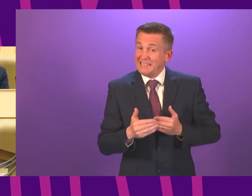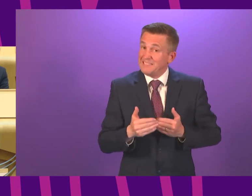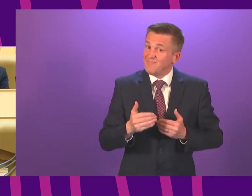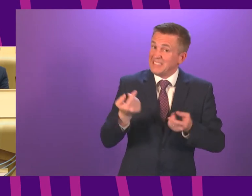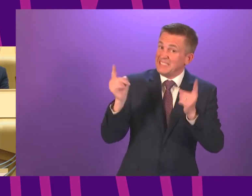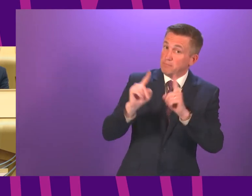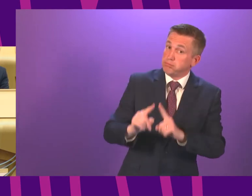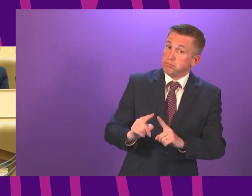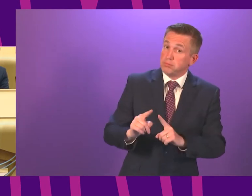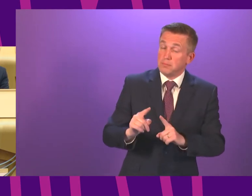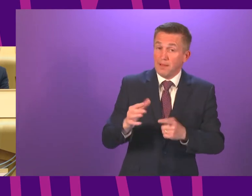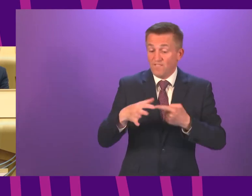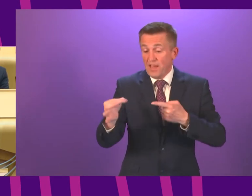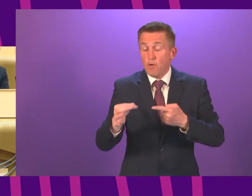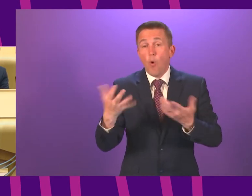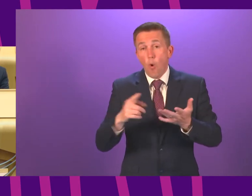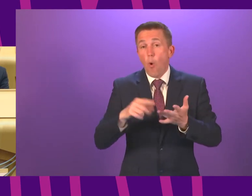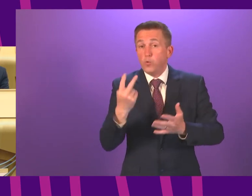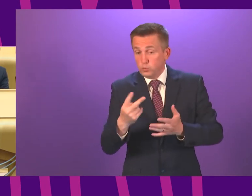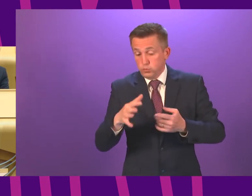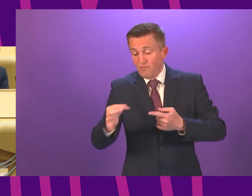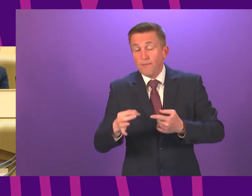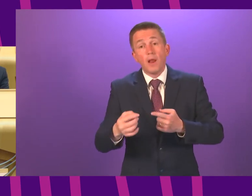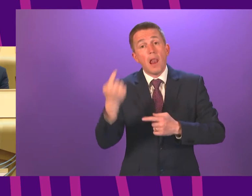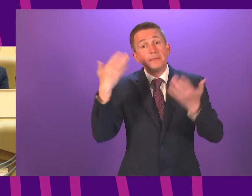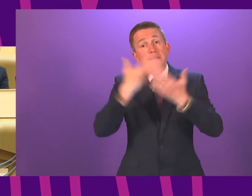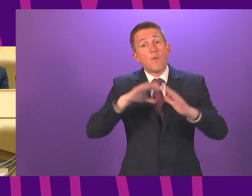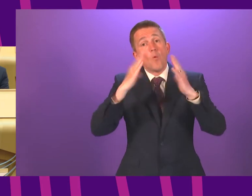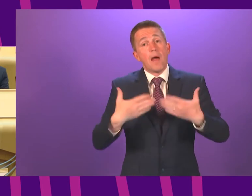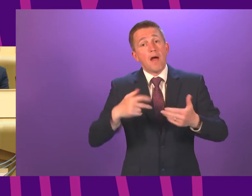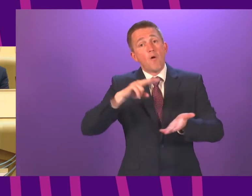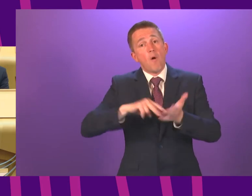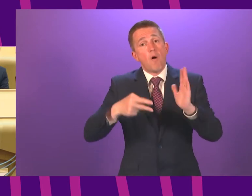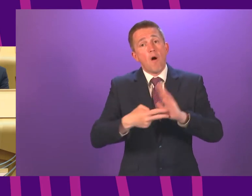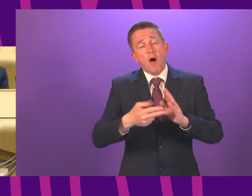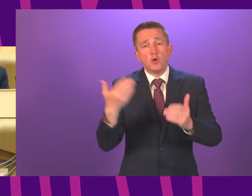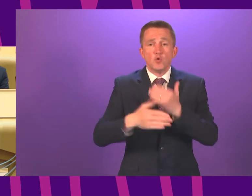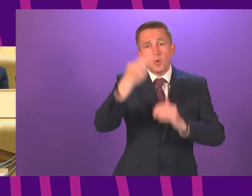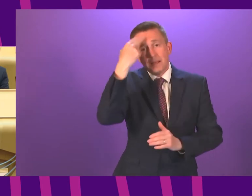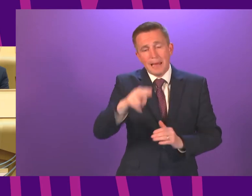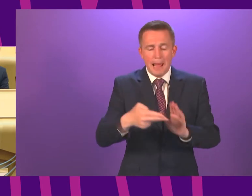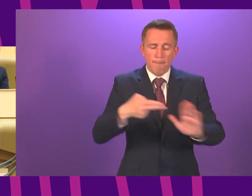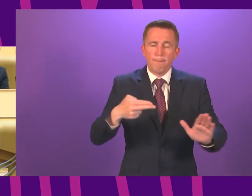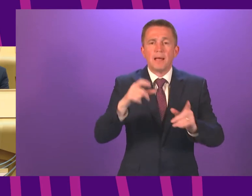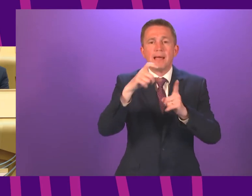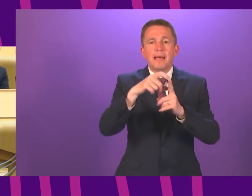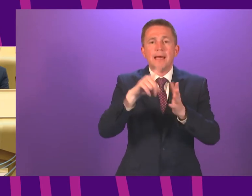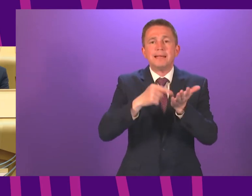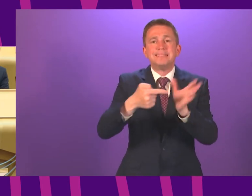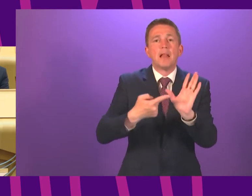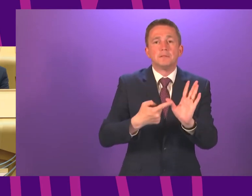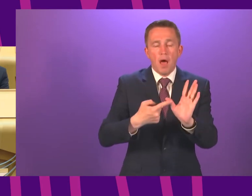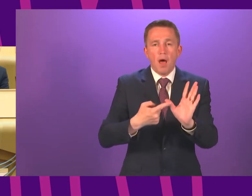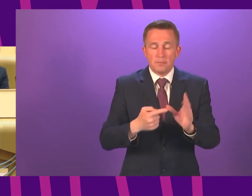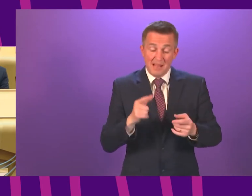or April O2 variant, which was renamed last night by the World Health Organization as Delta. This variant is spreading